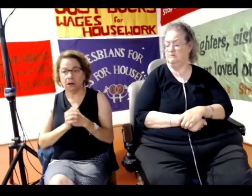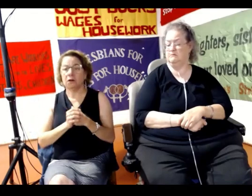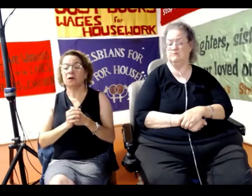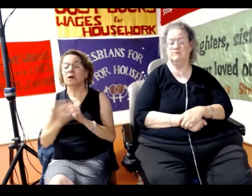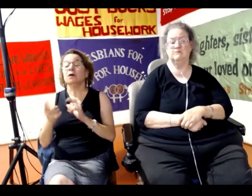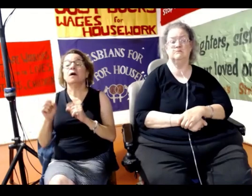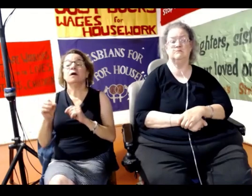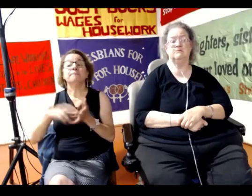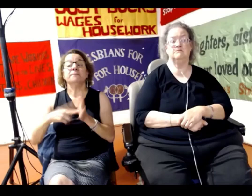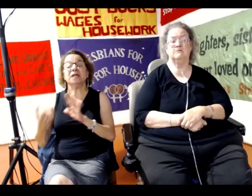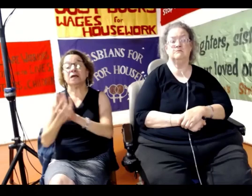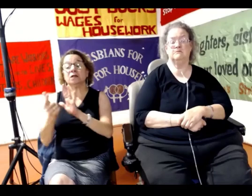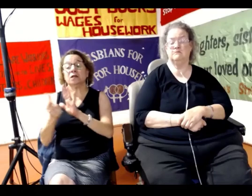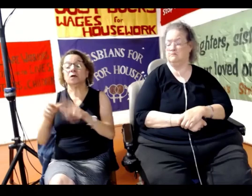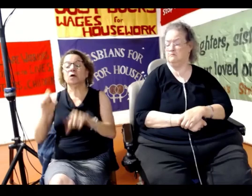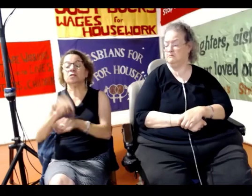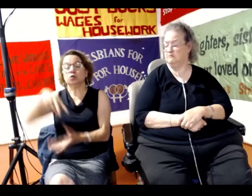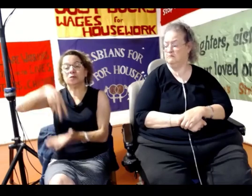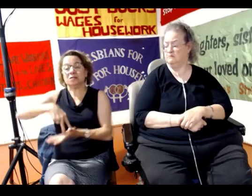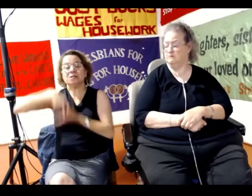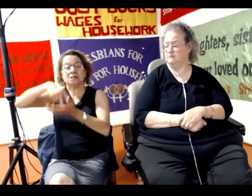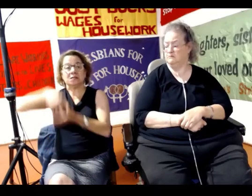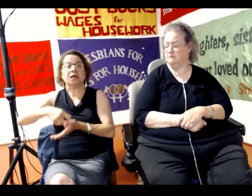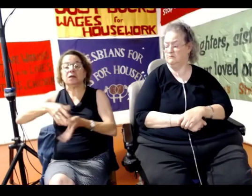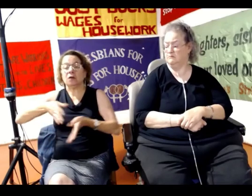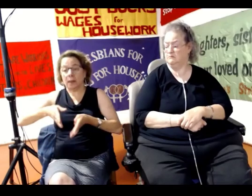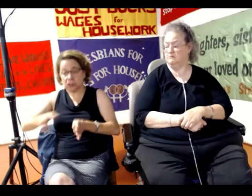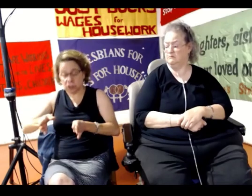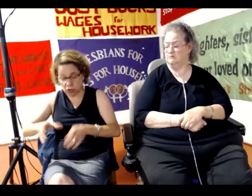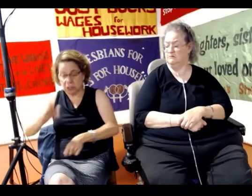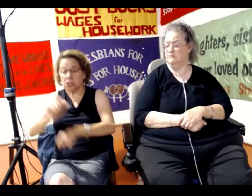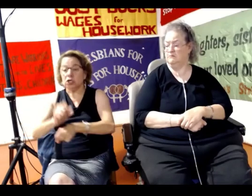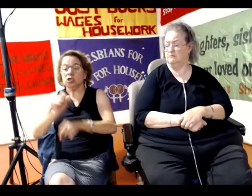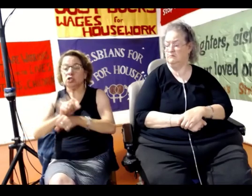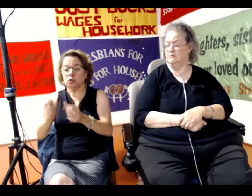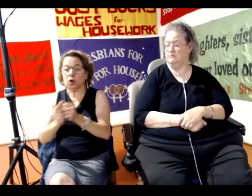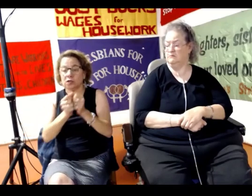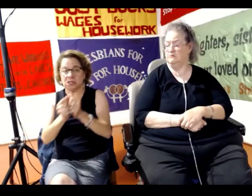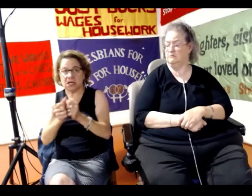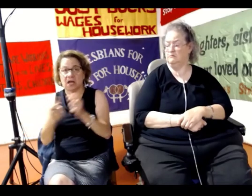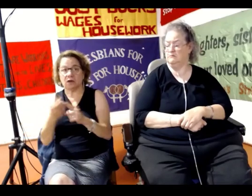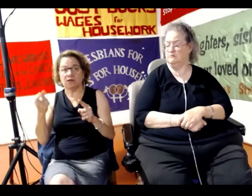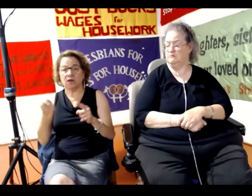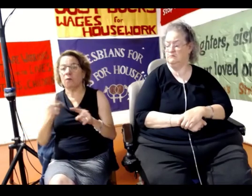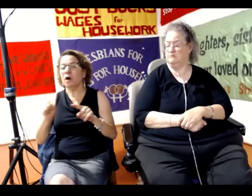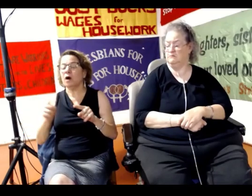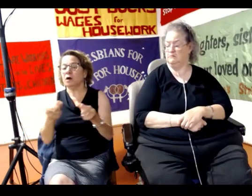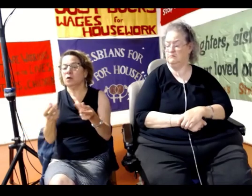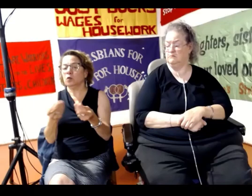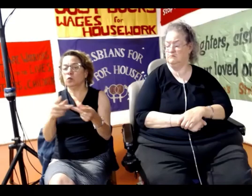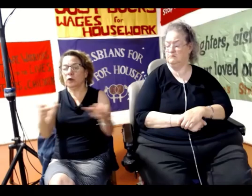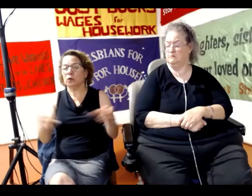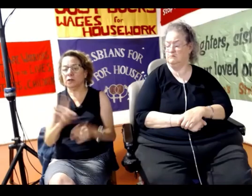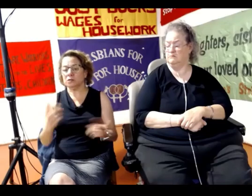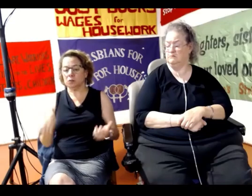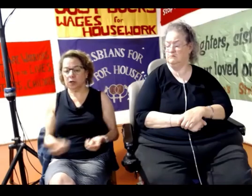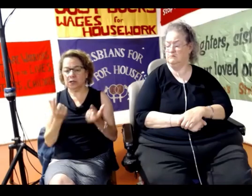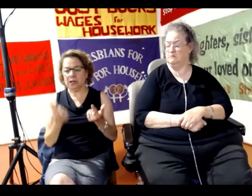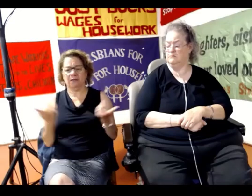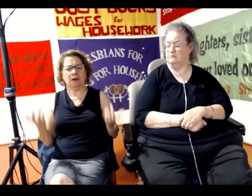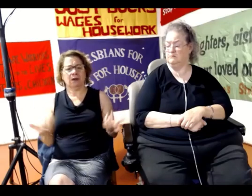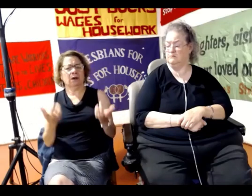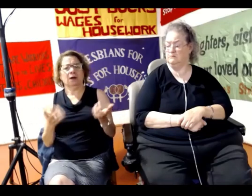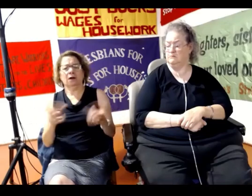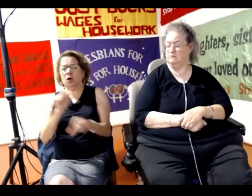it's illegal to work on the street and to work together from premises, which is a scandal, because obviously it's safer